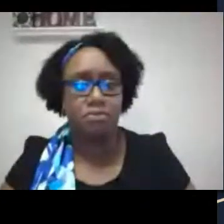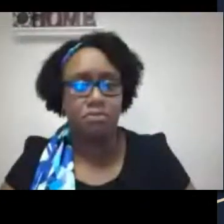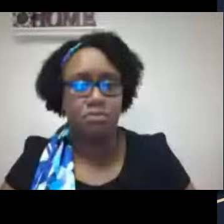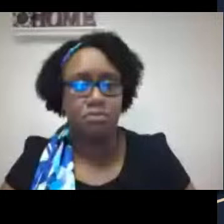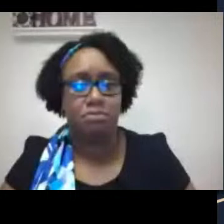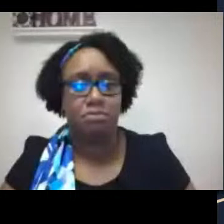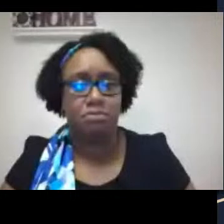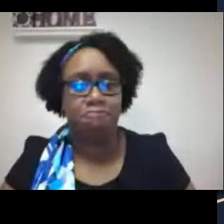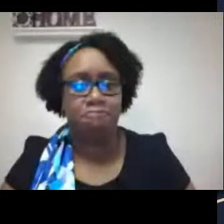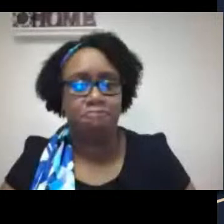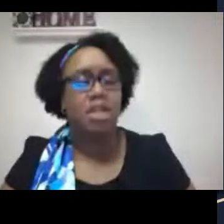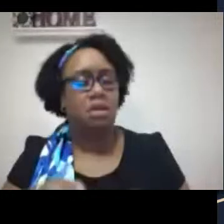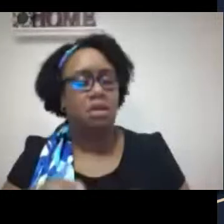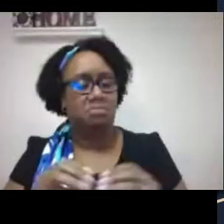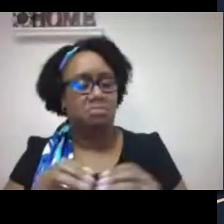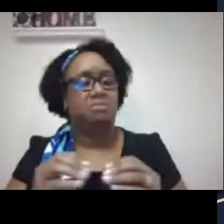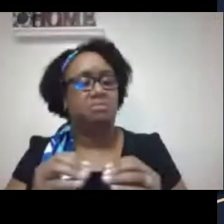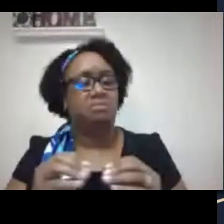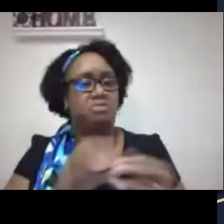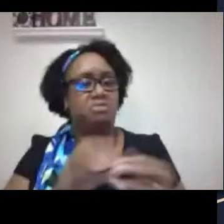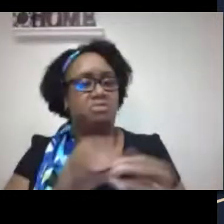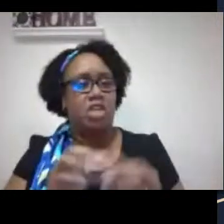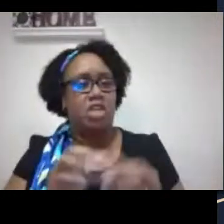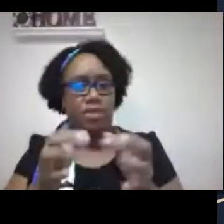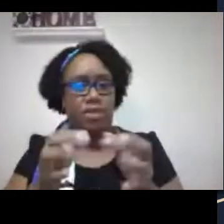That wasn't necessarily the case.